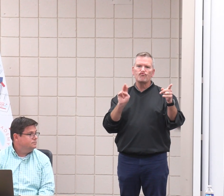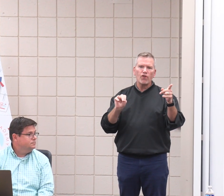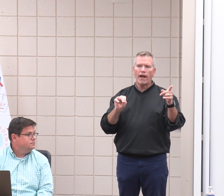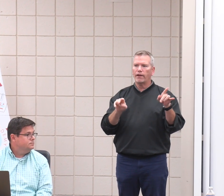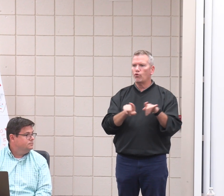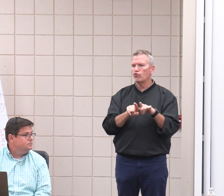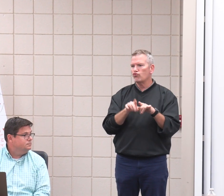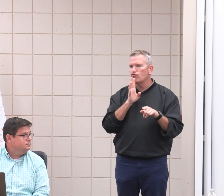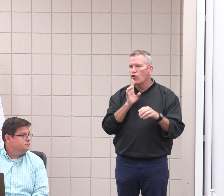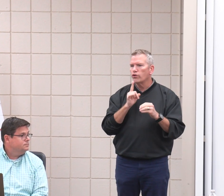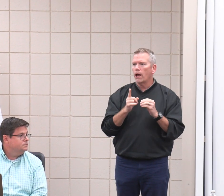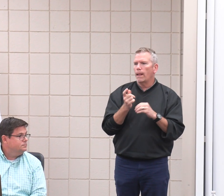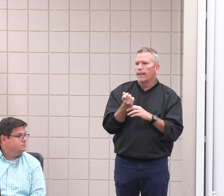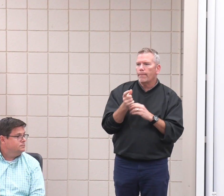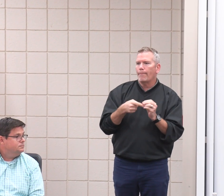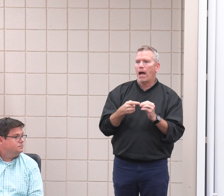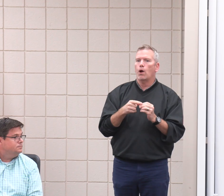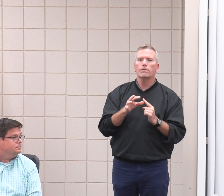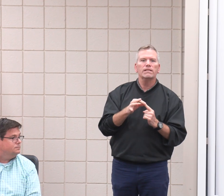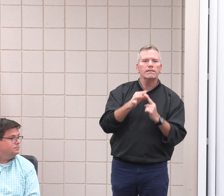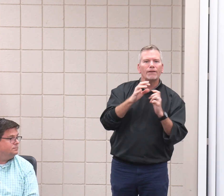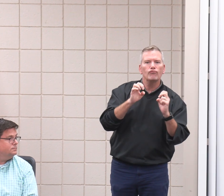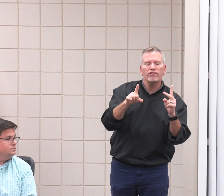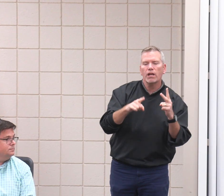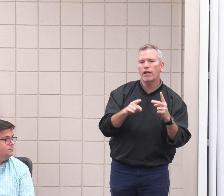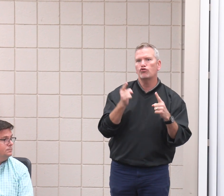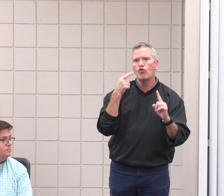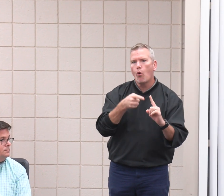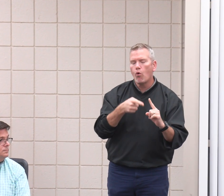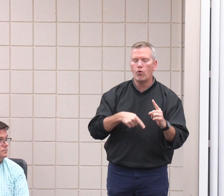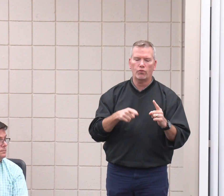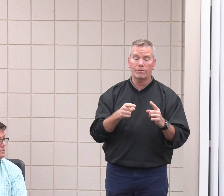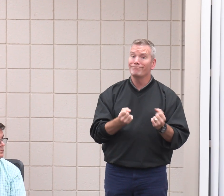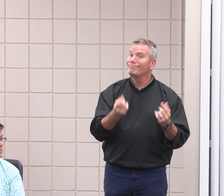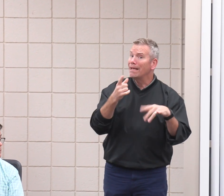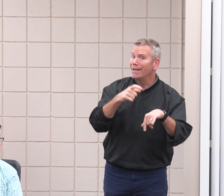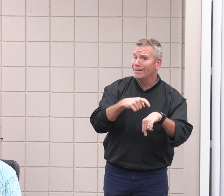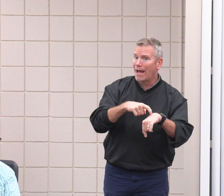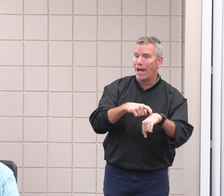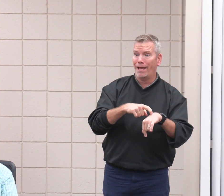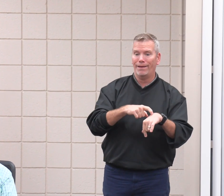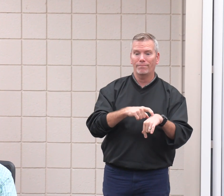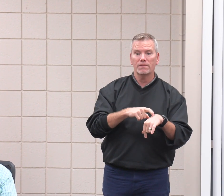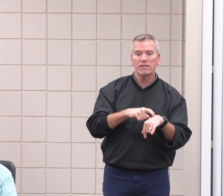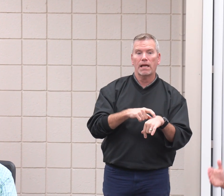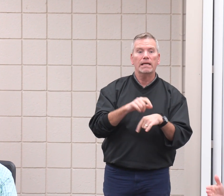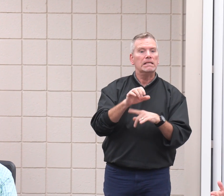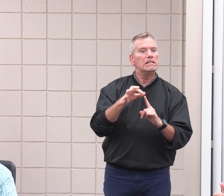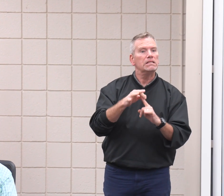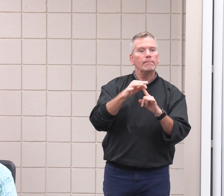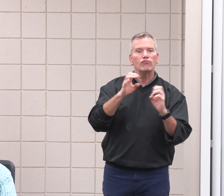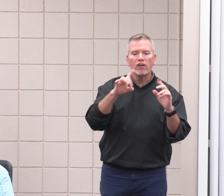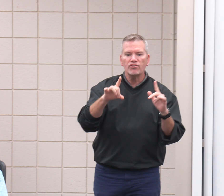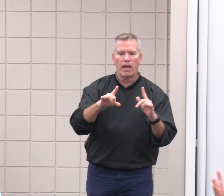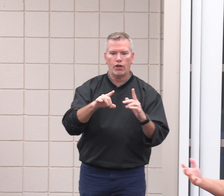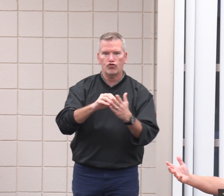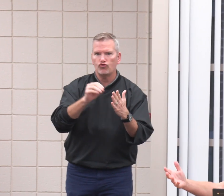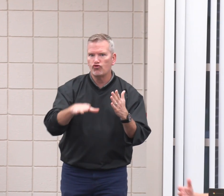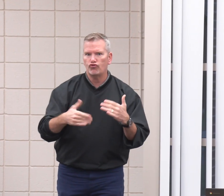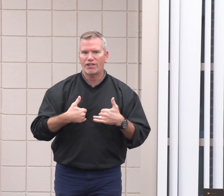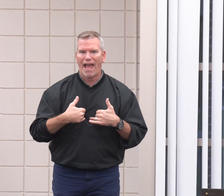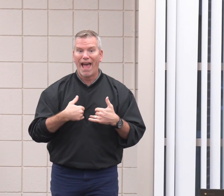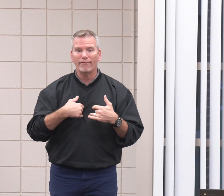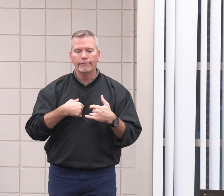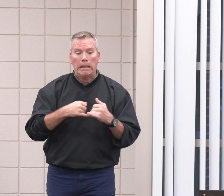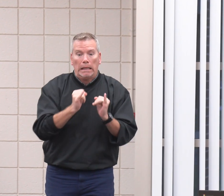you know, special education goals. You know, a lot of times there's special education students individualizing instruction, for